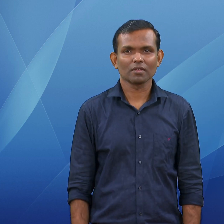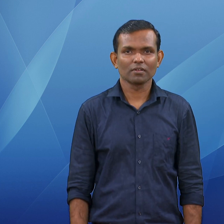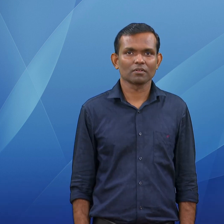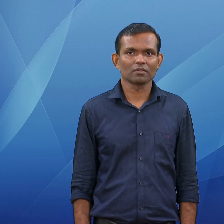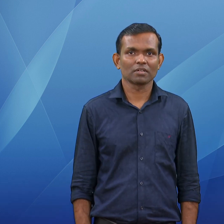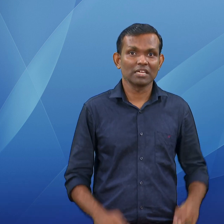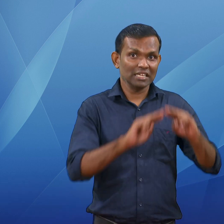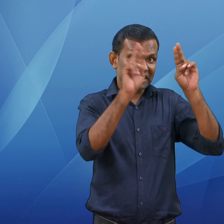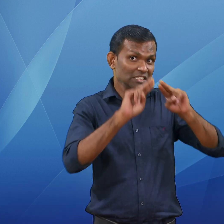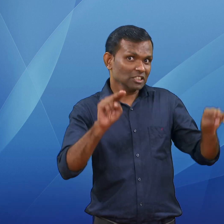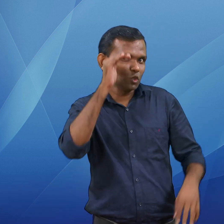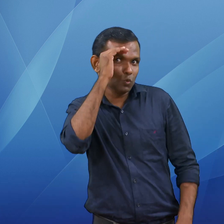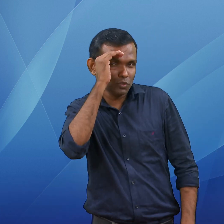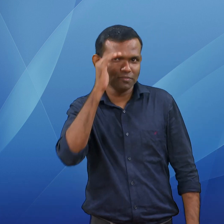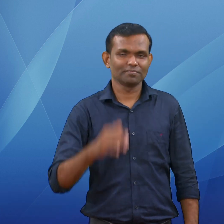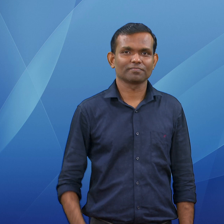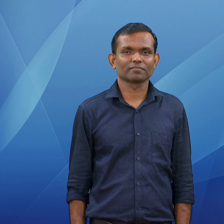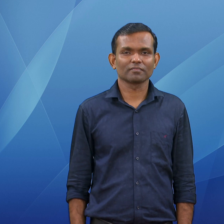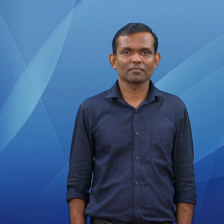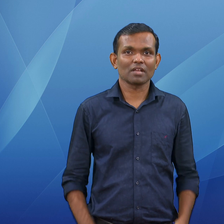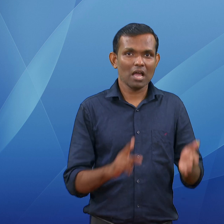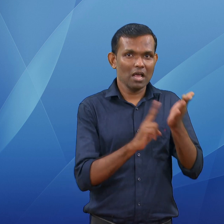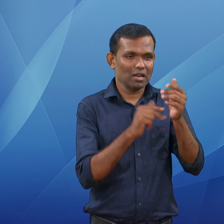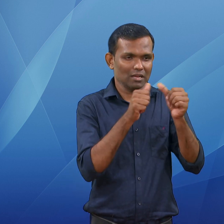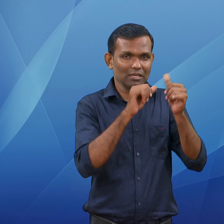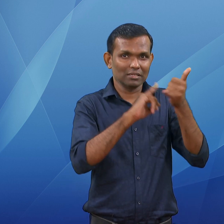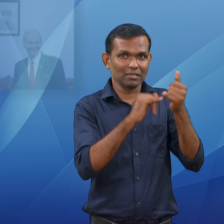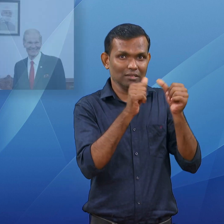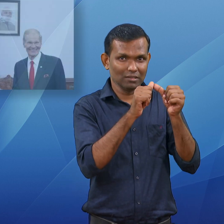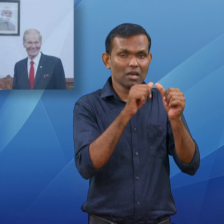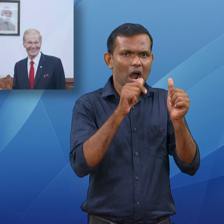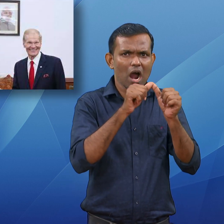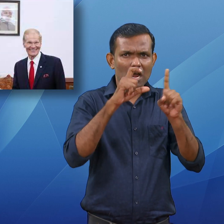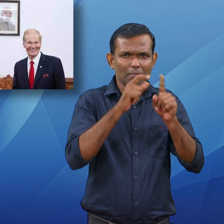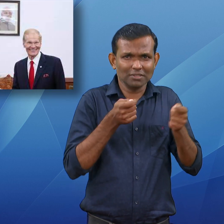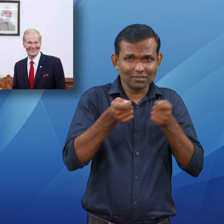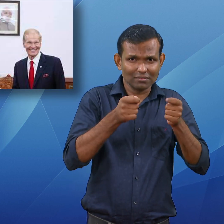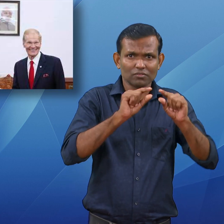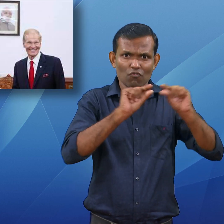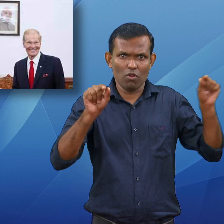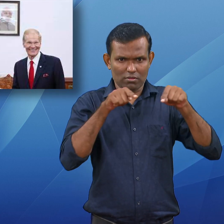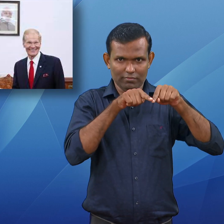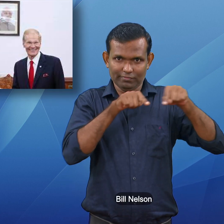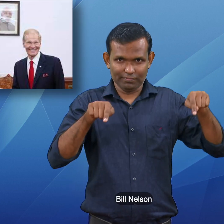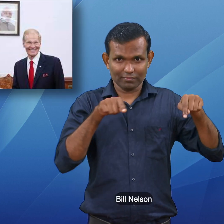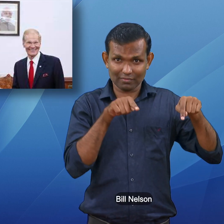Over to international news. NASA Administrator Bill Nelson met Union Minister for Science and Technology